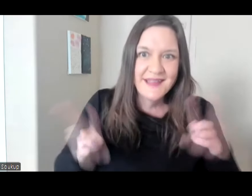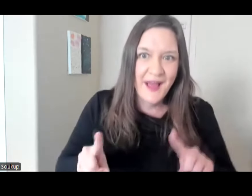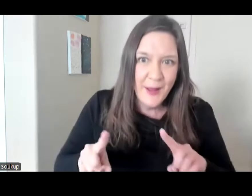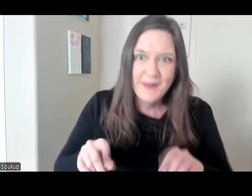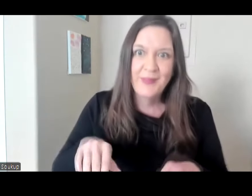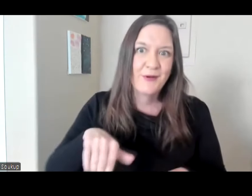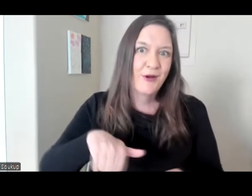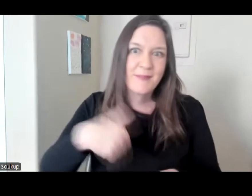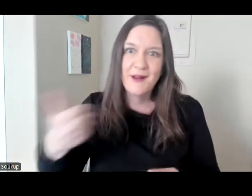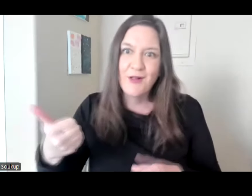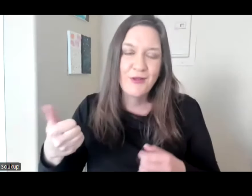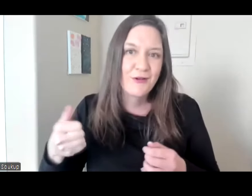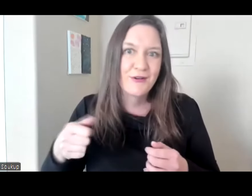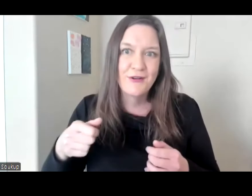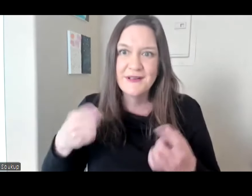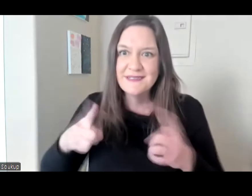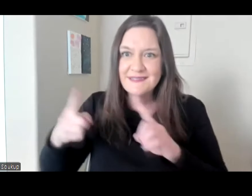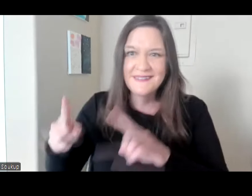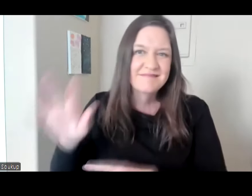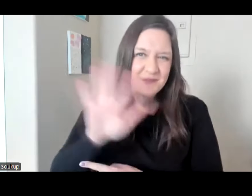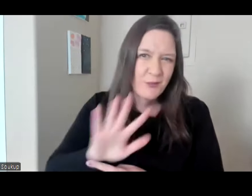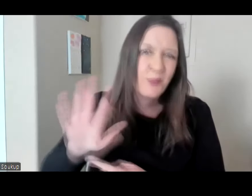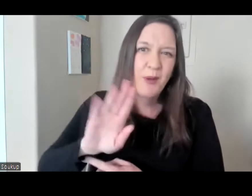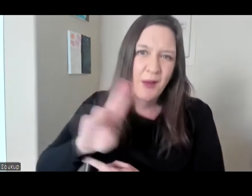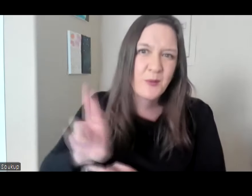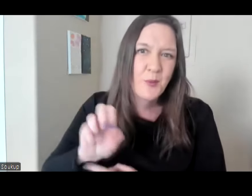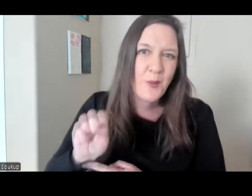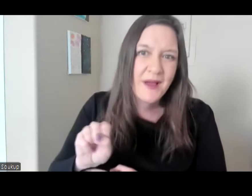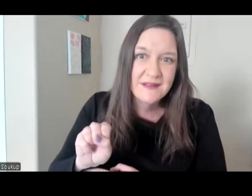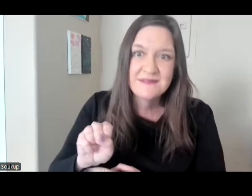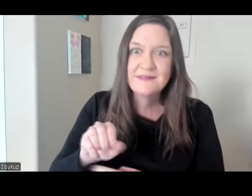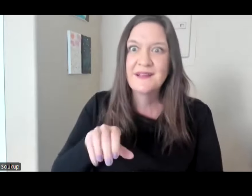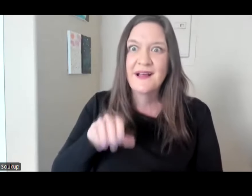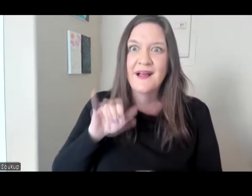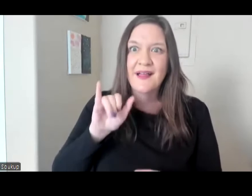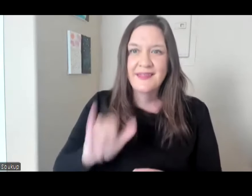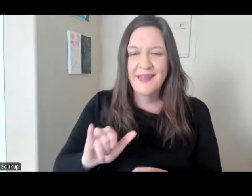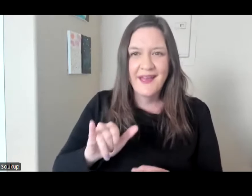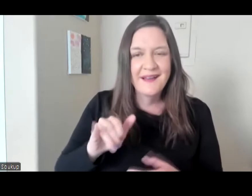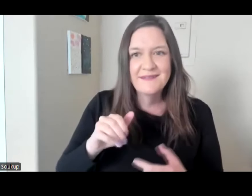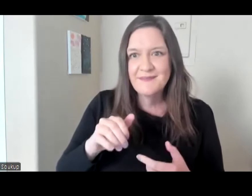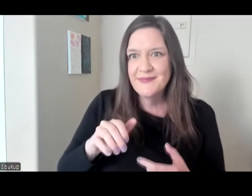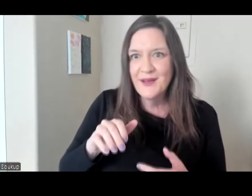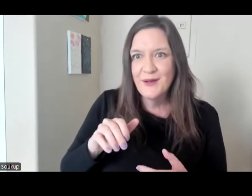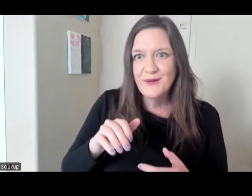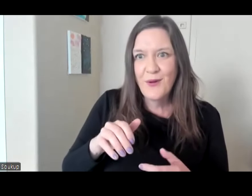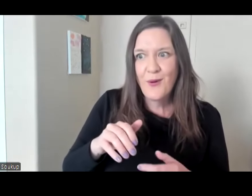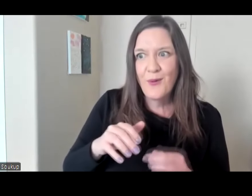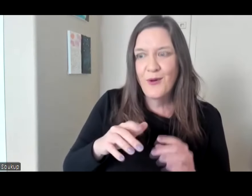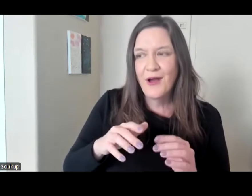an incident like this has occurred. There have been prior incidents across the United States.